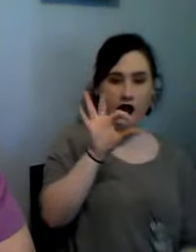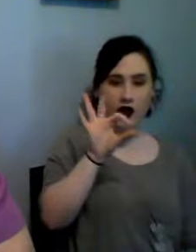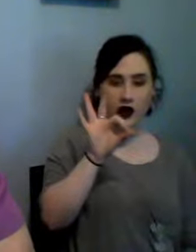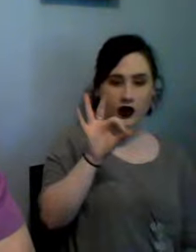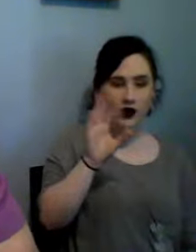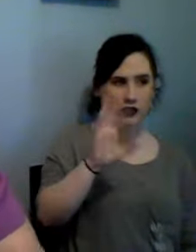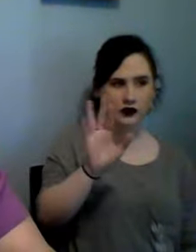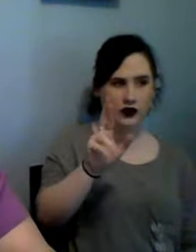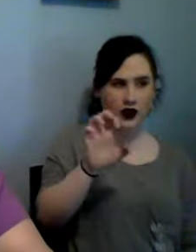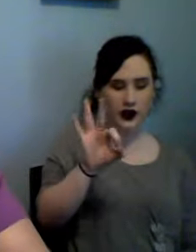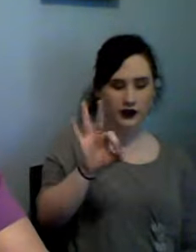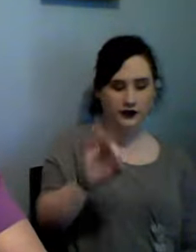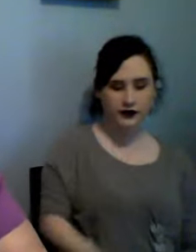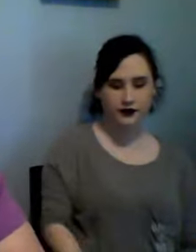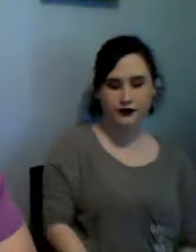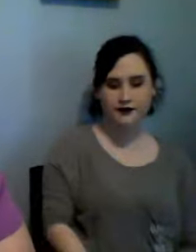and then